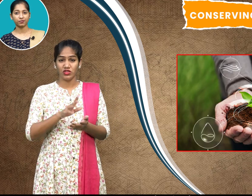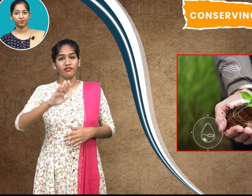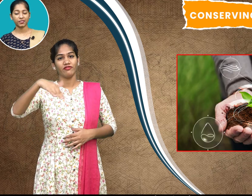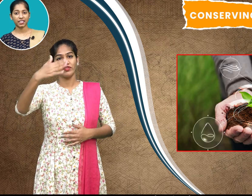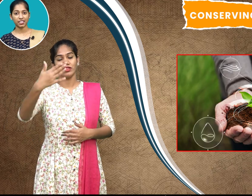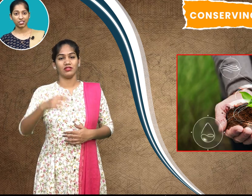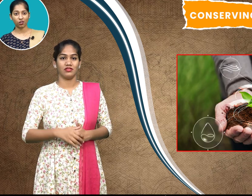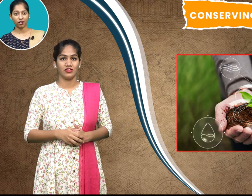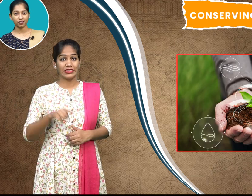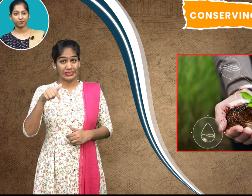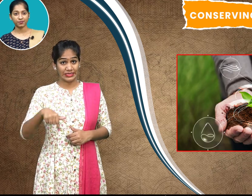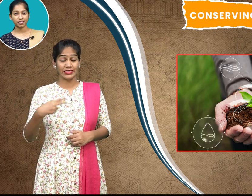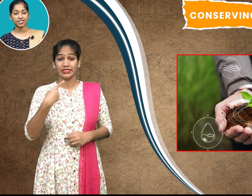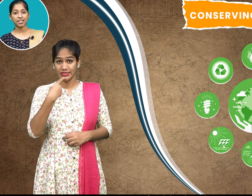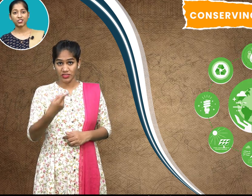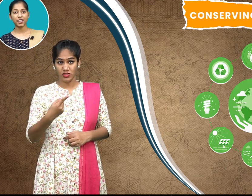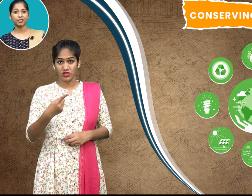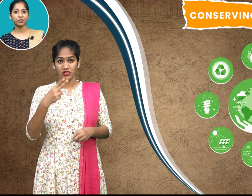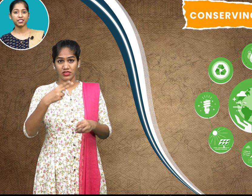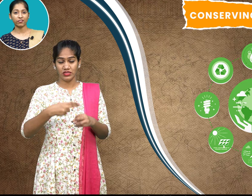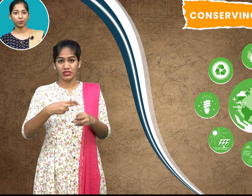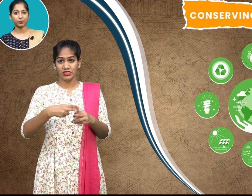is called sustainable development